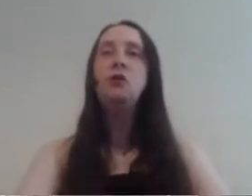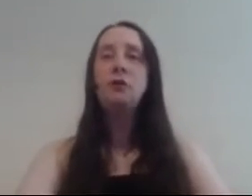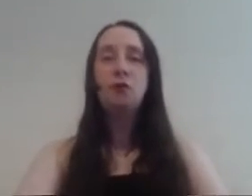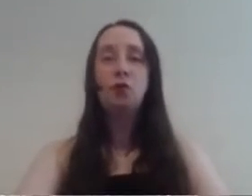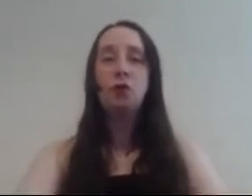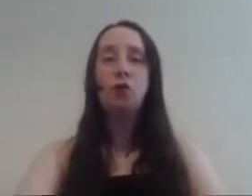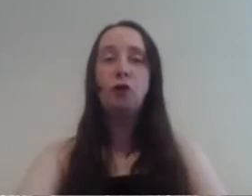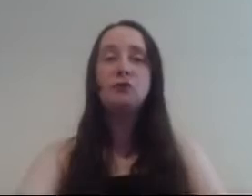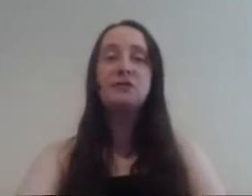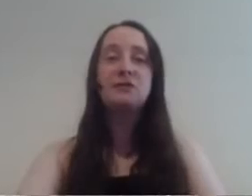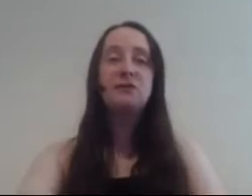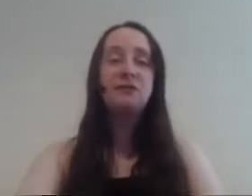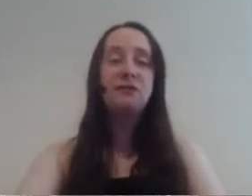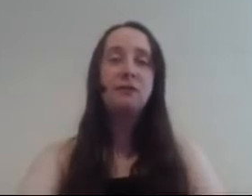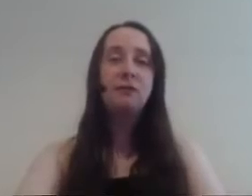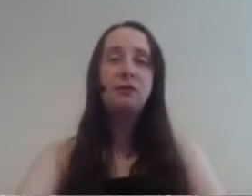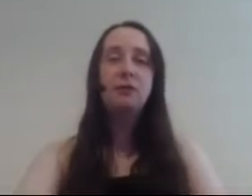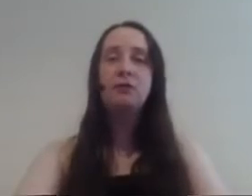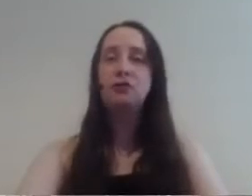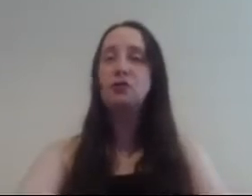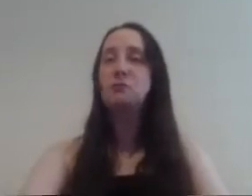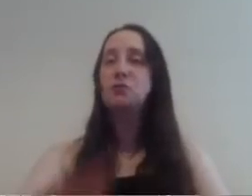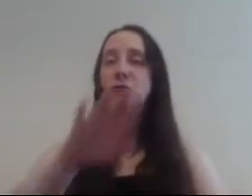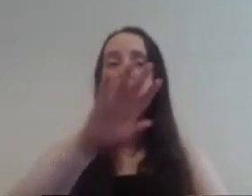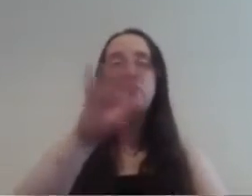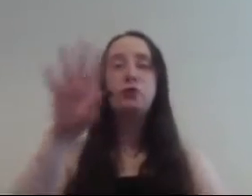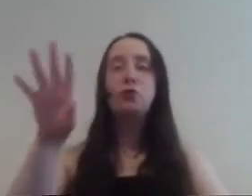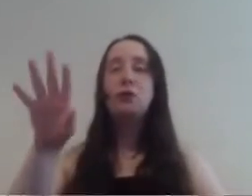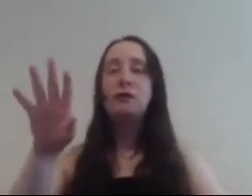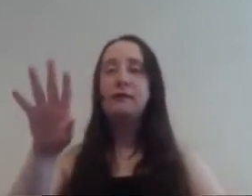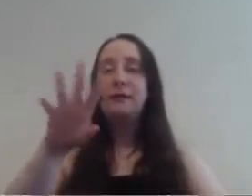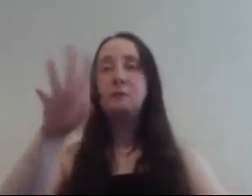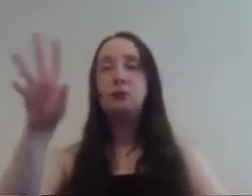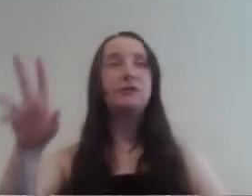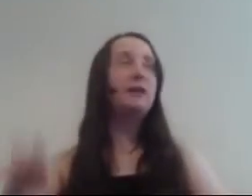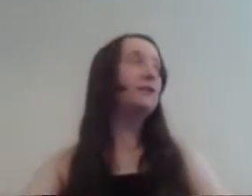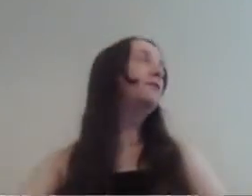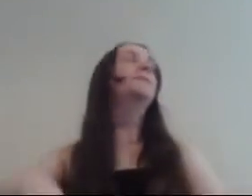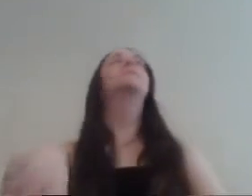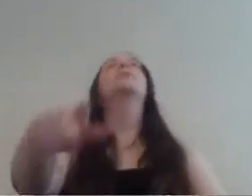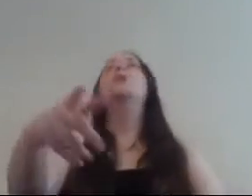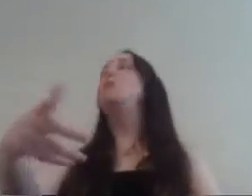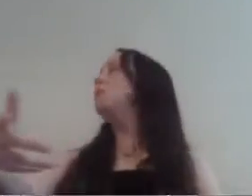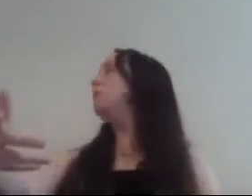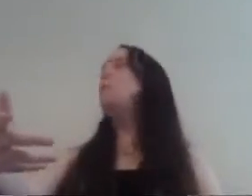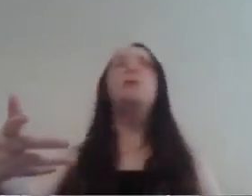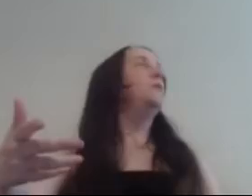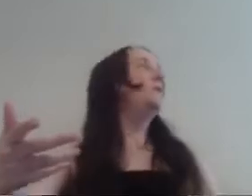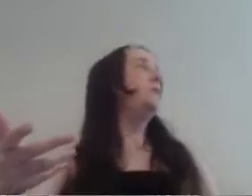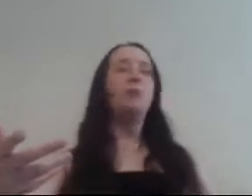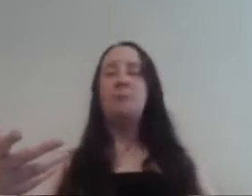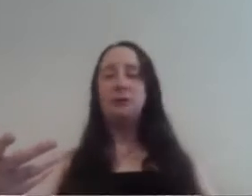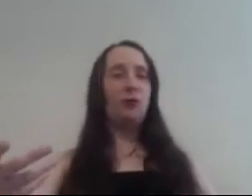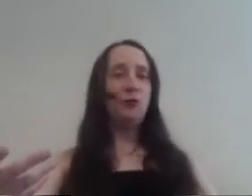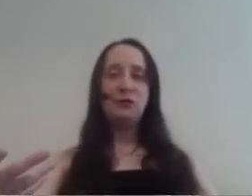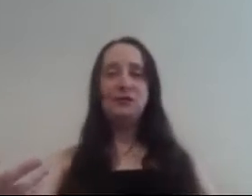took to go to Oz as soon as we saw the intro and then we'll say it he's going back to Oz